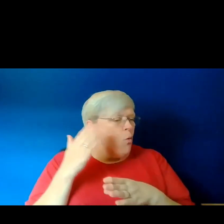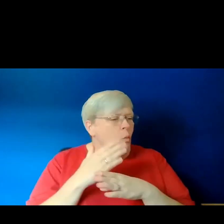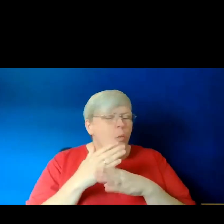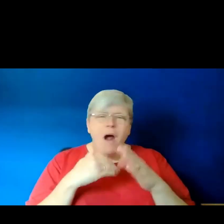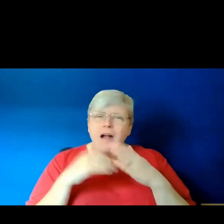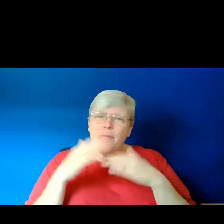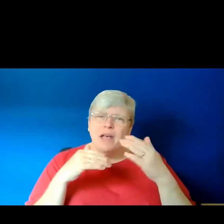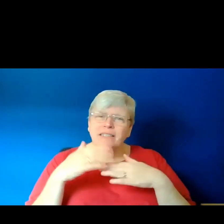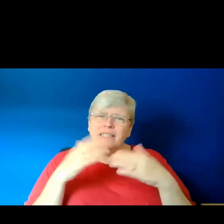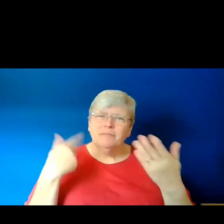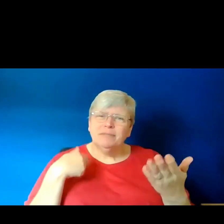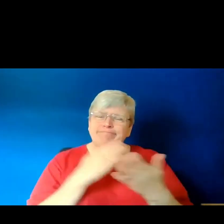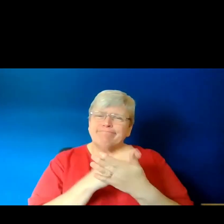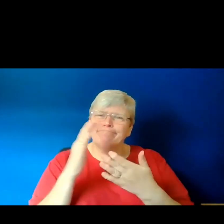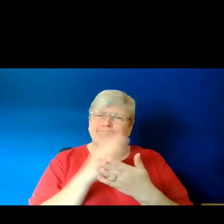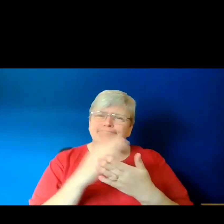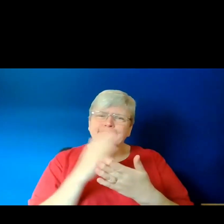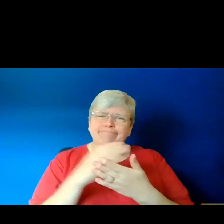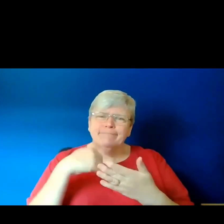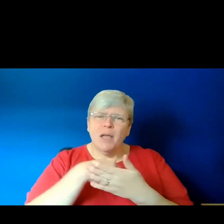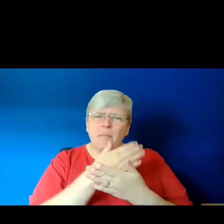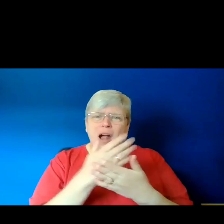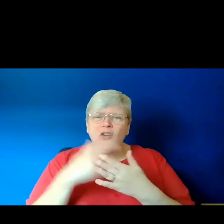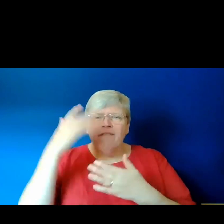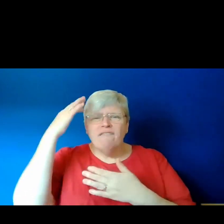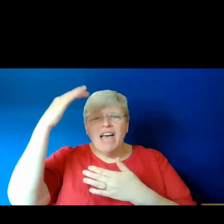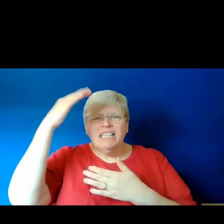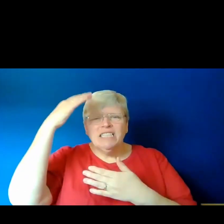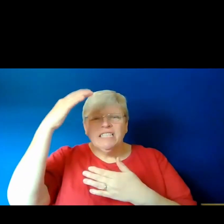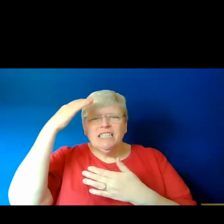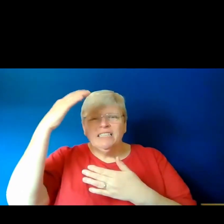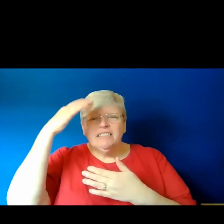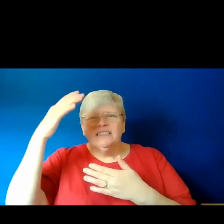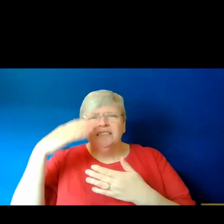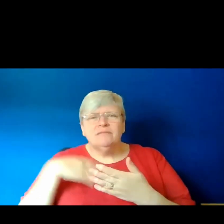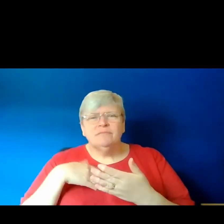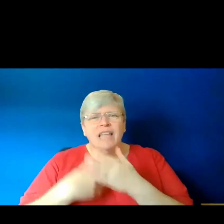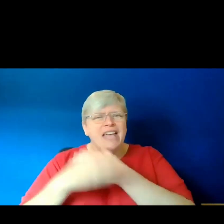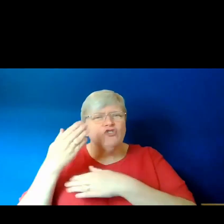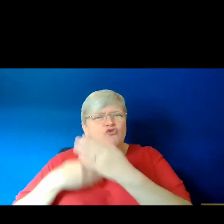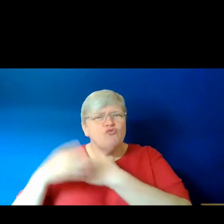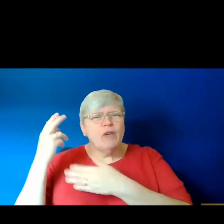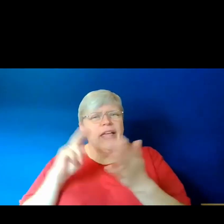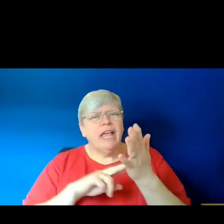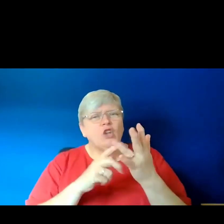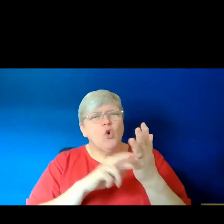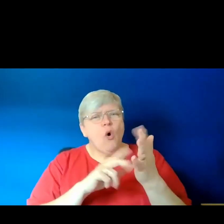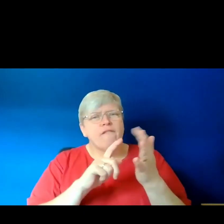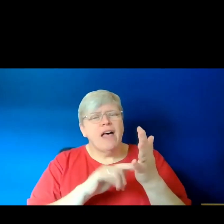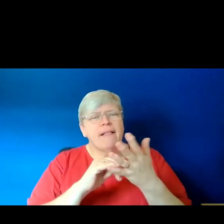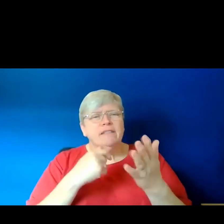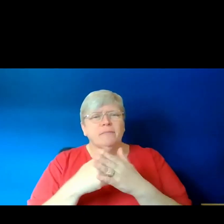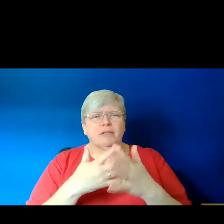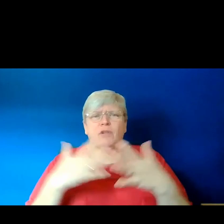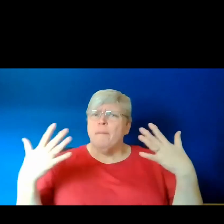of an obvious aspect of fantasy novels and historical novels but I do think that it's also a huge part of